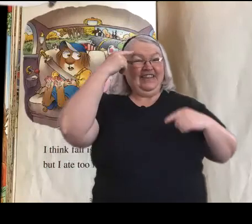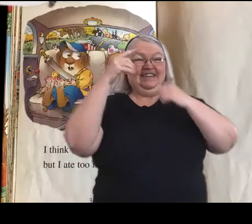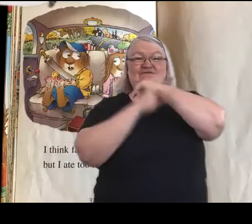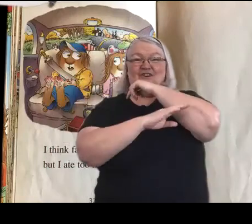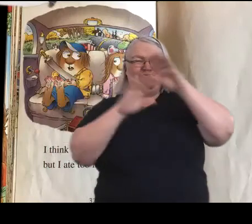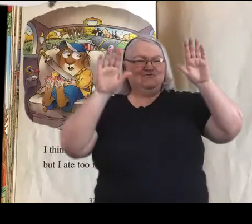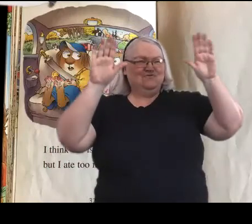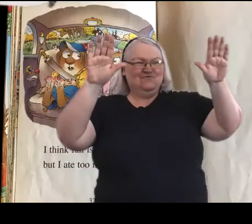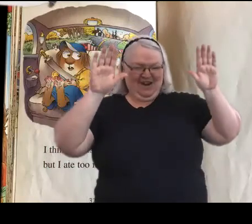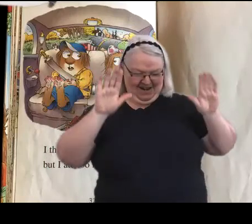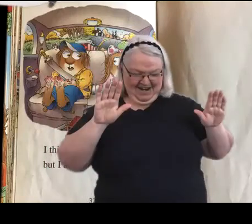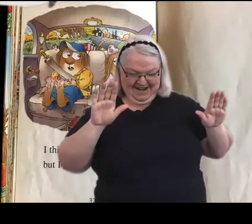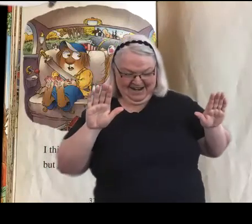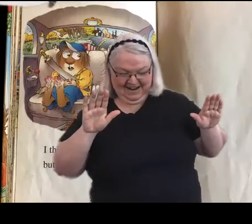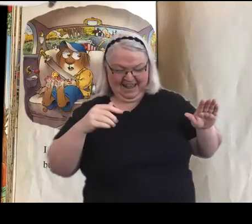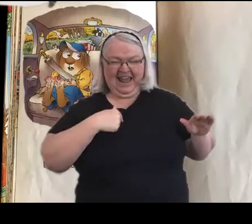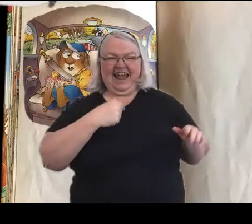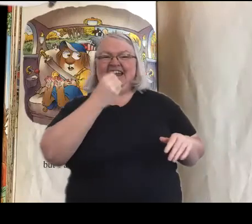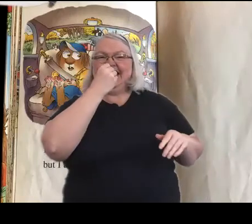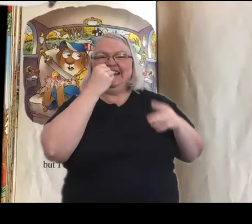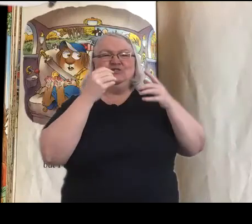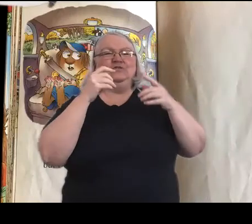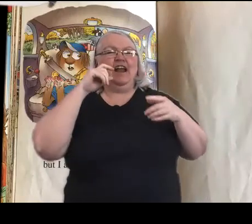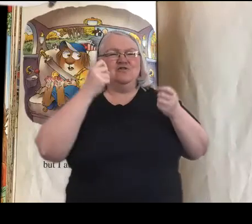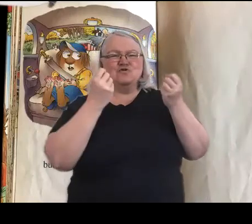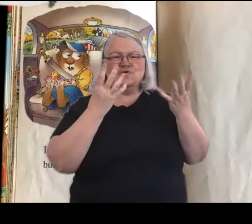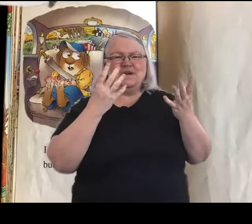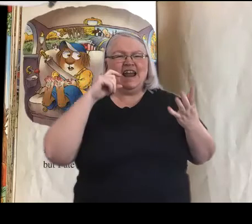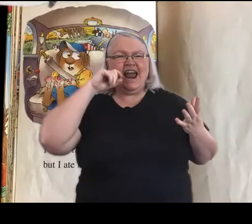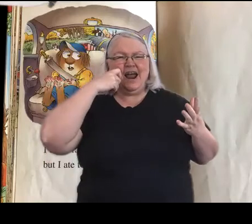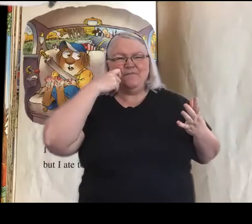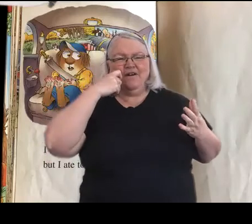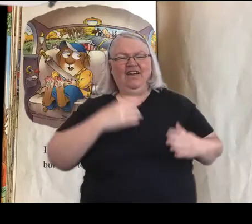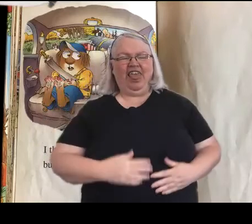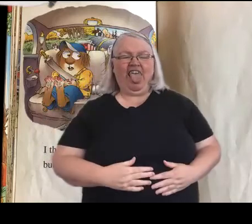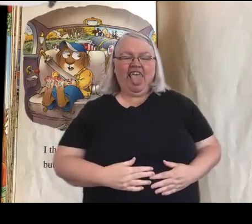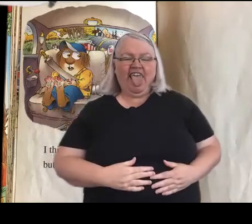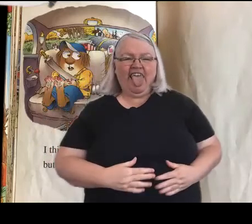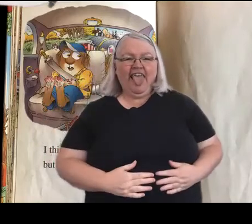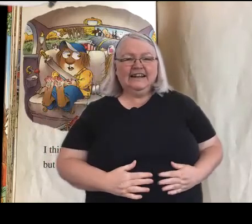I think fall is great. I But I ate too many apples.